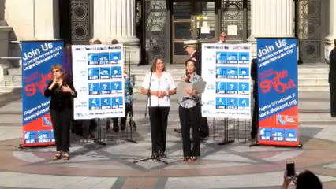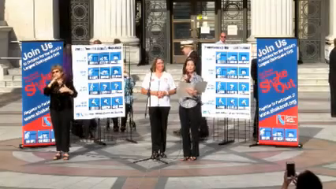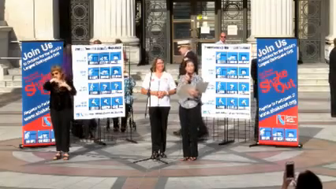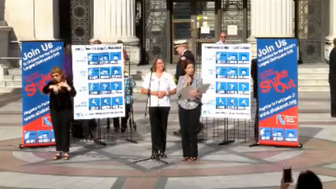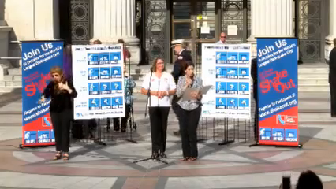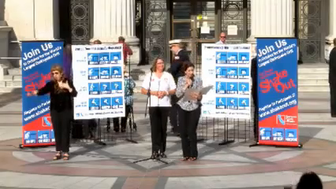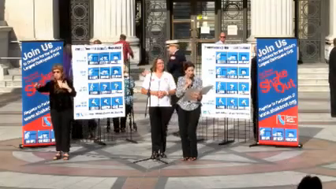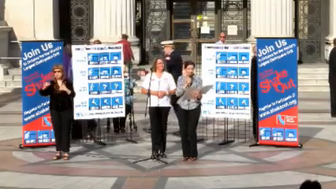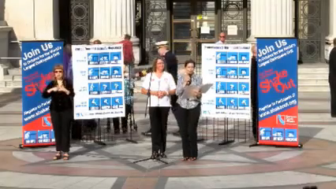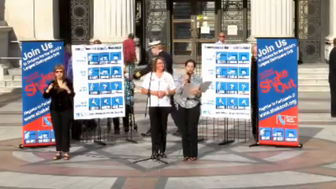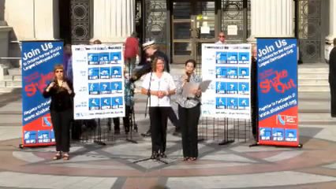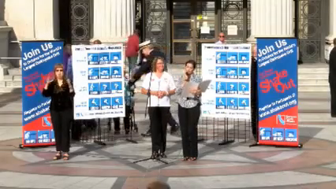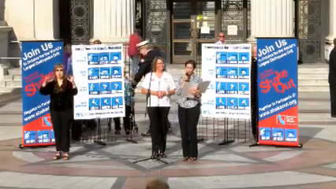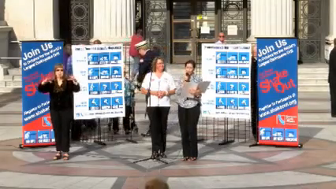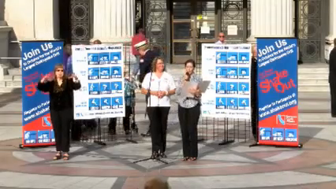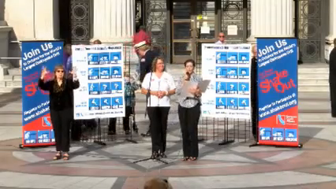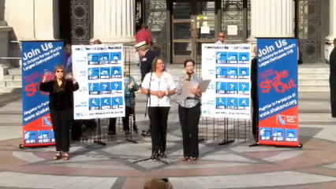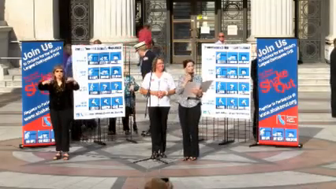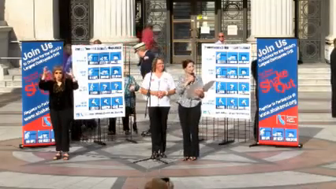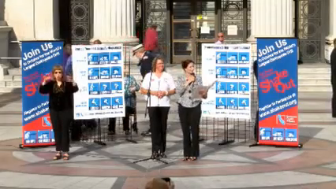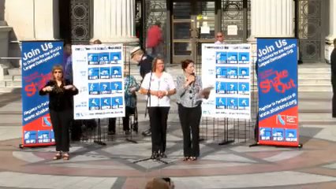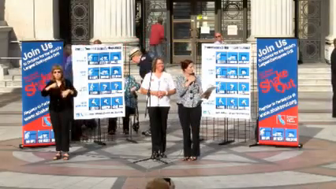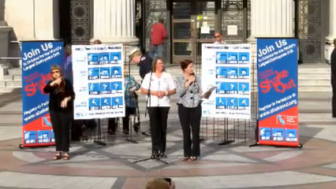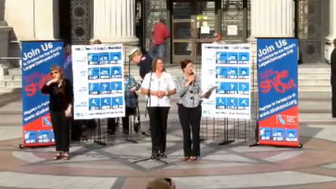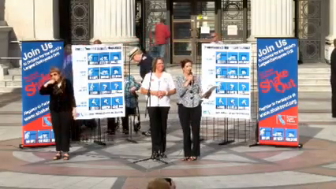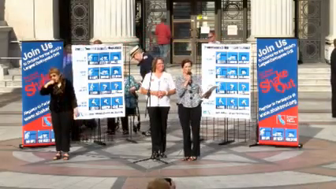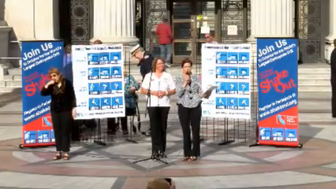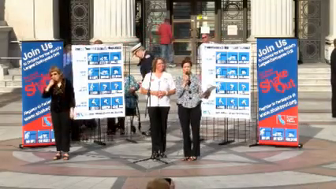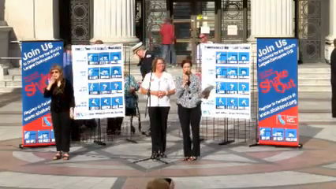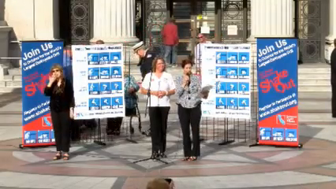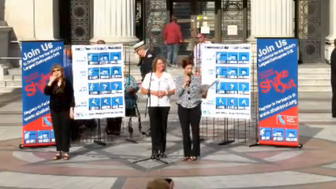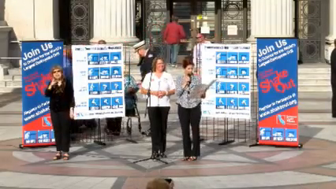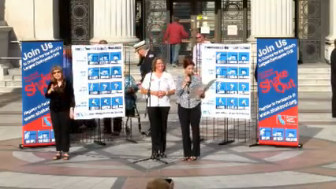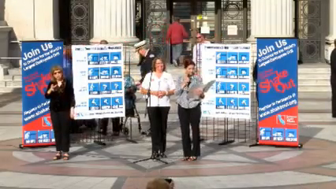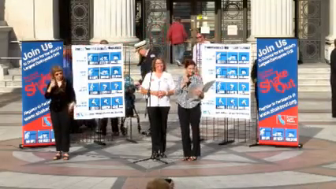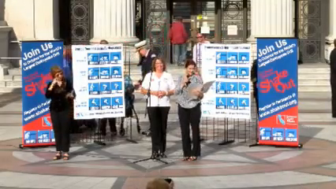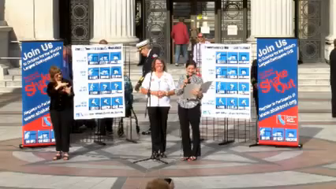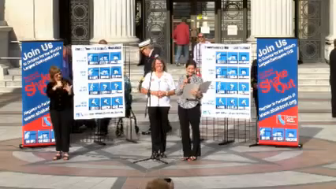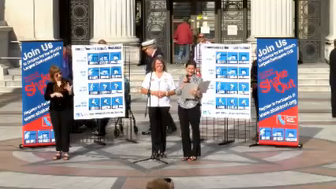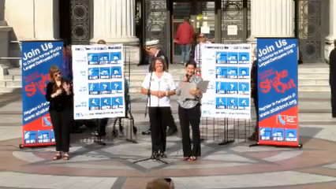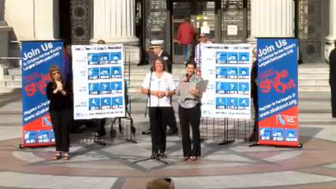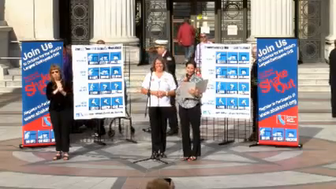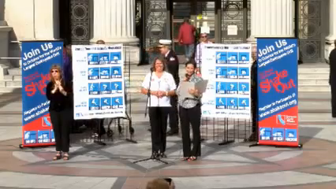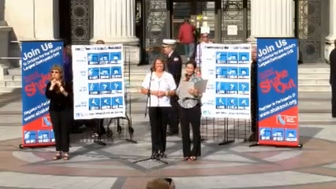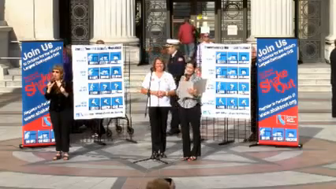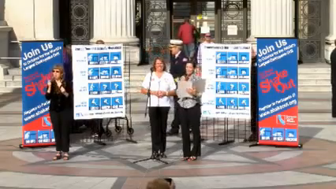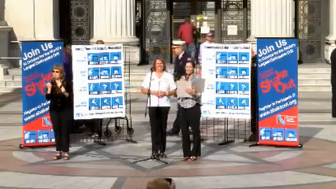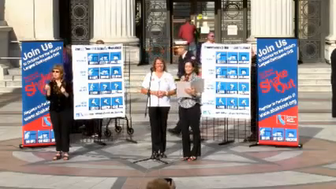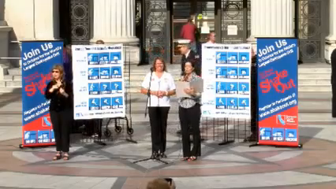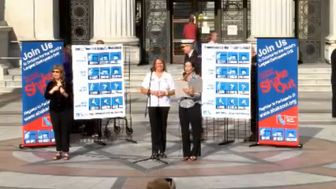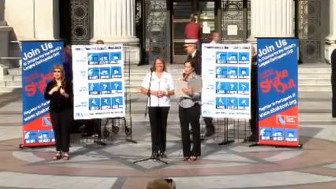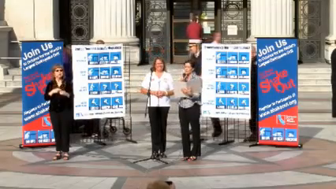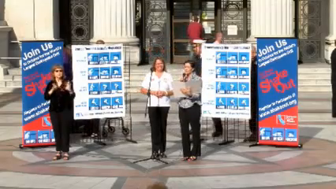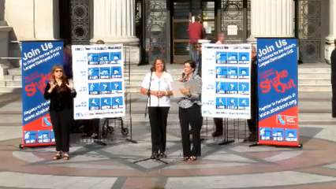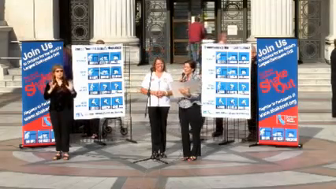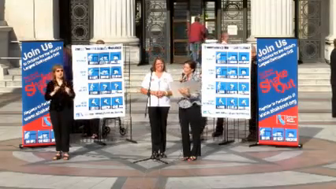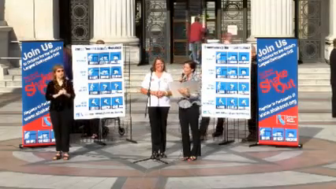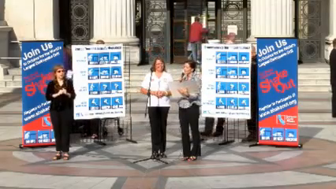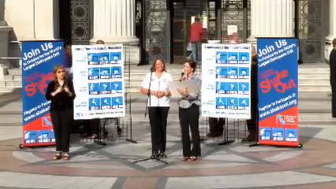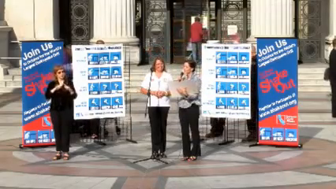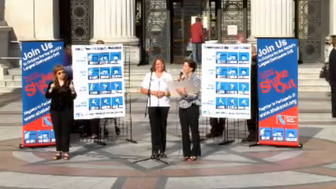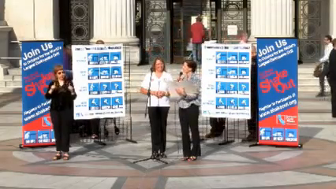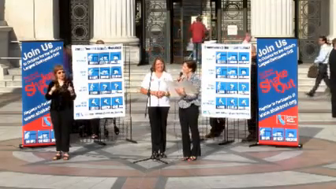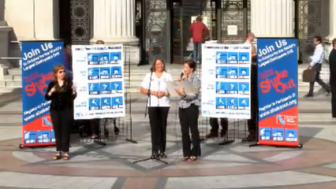storm drought or heat wave I feel like we're having half of those today and recognizes the importance of